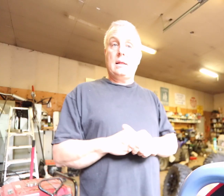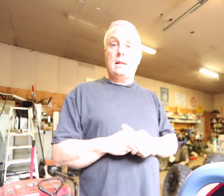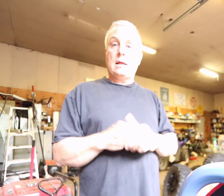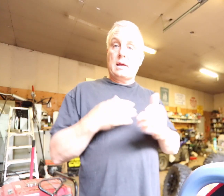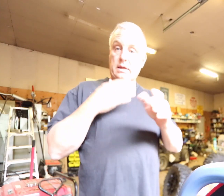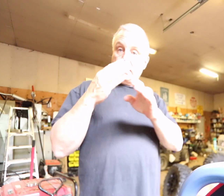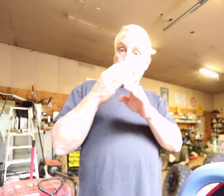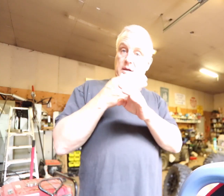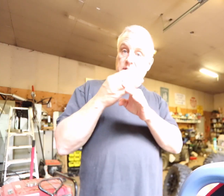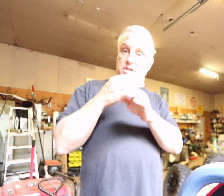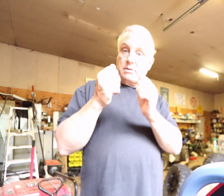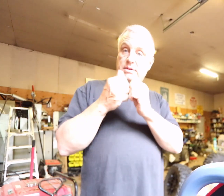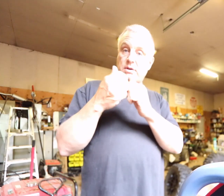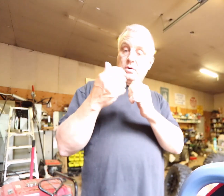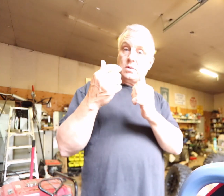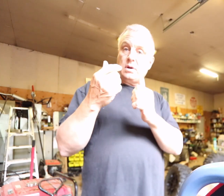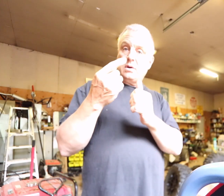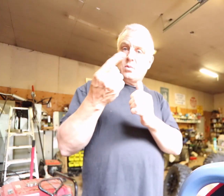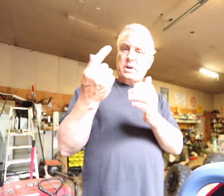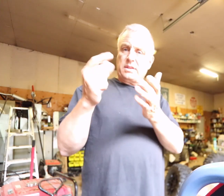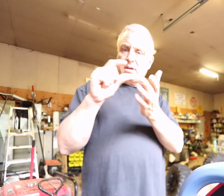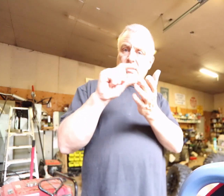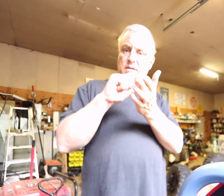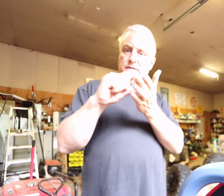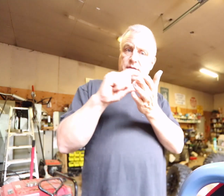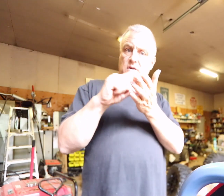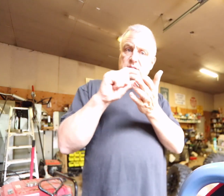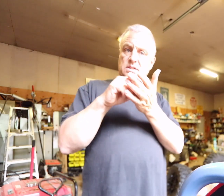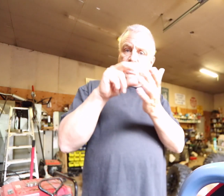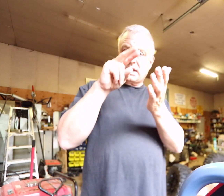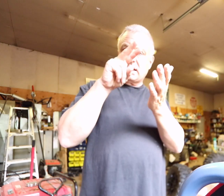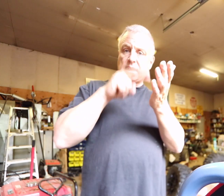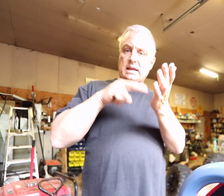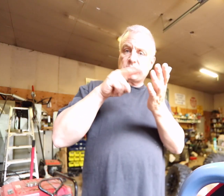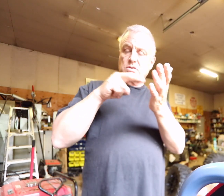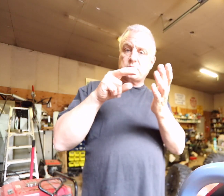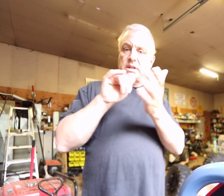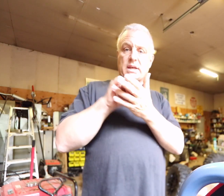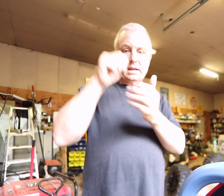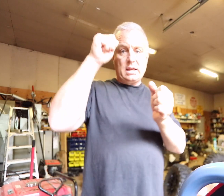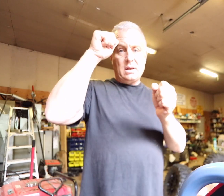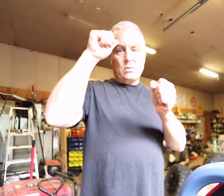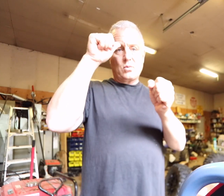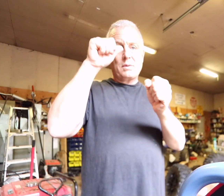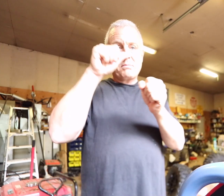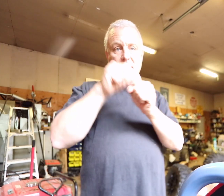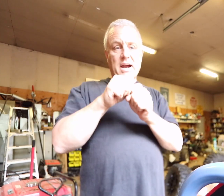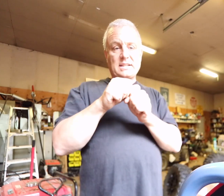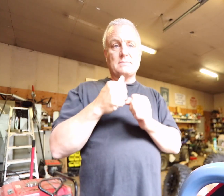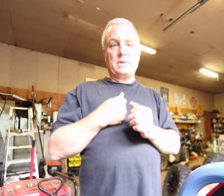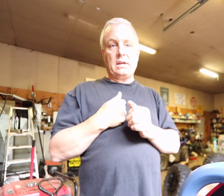I'm going to share with you one of the verses that I like to read that reminds me